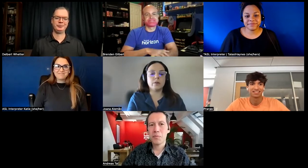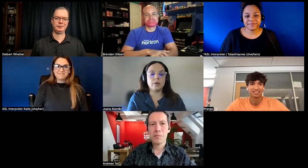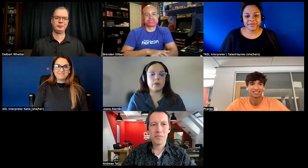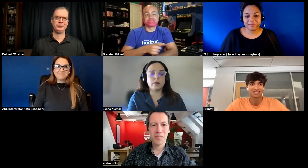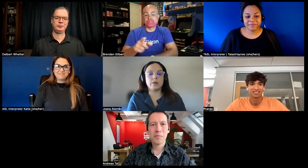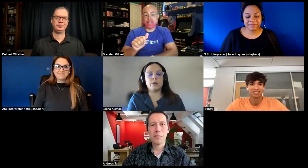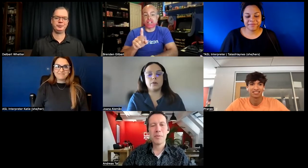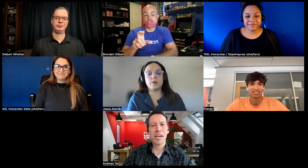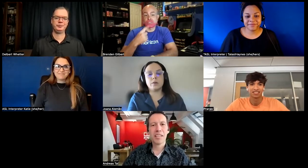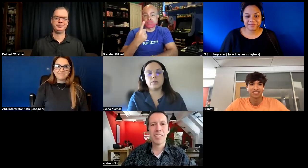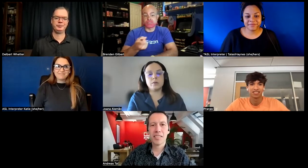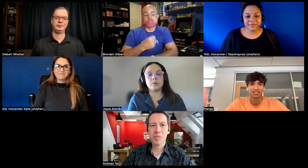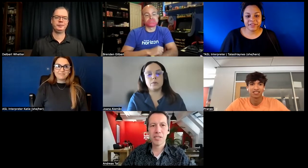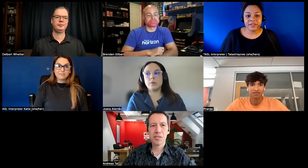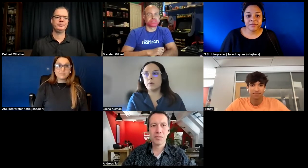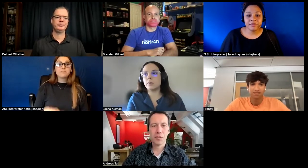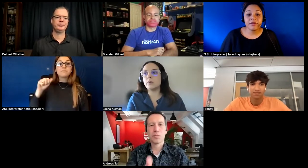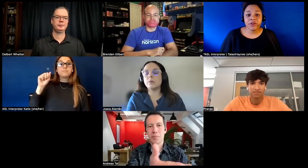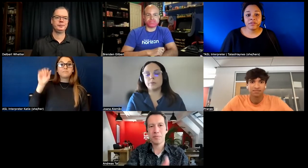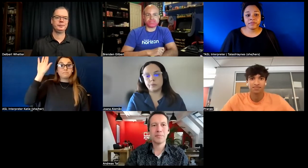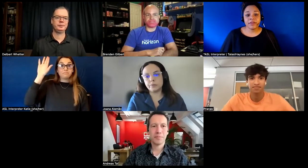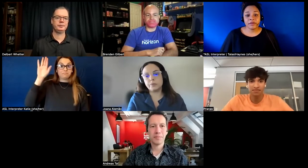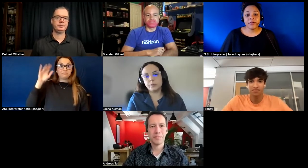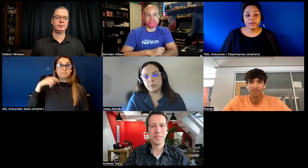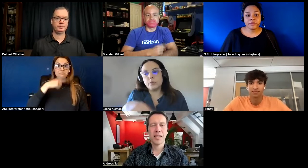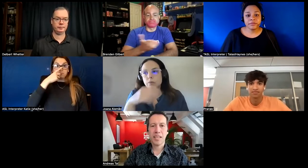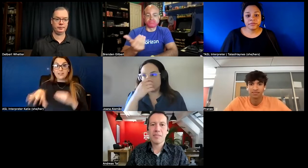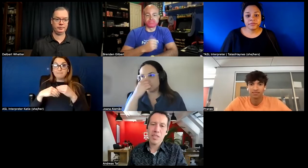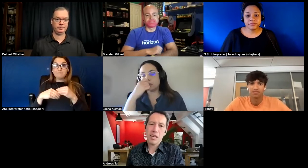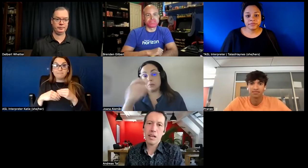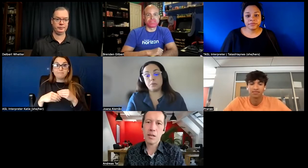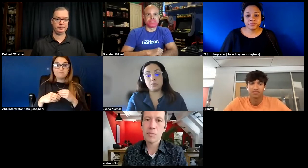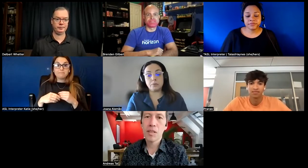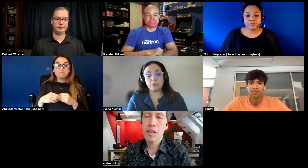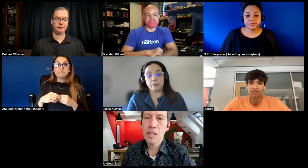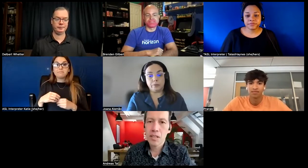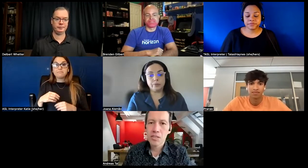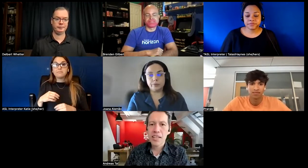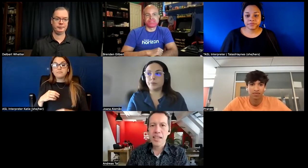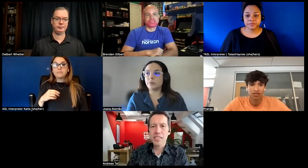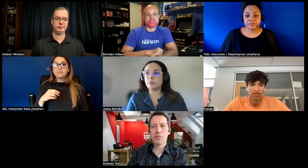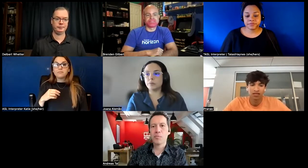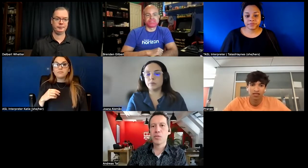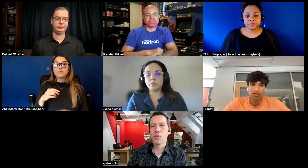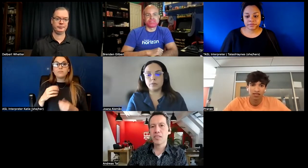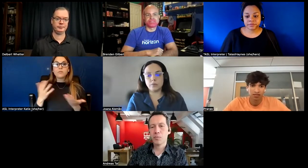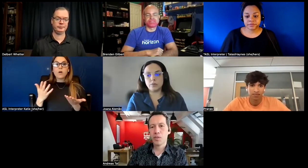yeah maybe i can add something to it oh sorry yeah go ahead yeah um so i can't speak from the us more